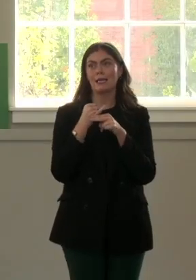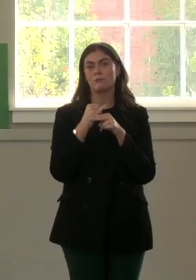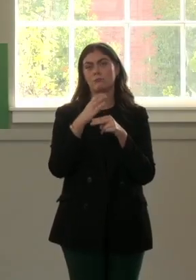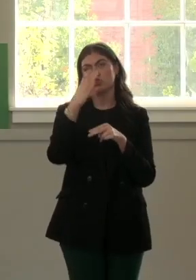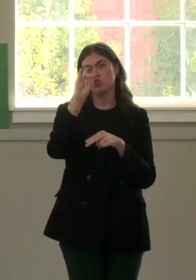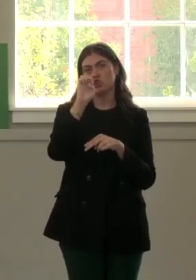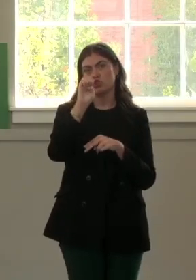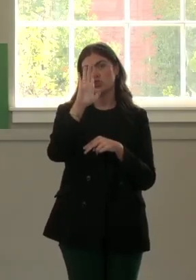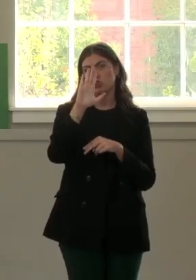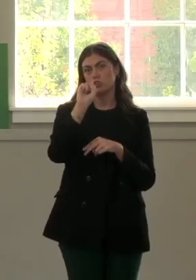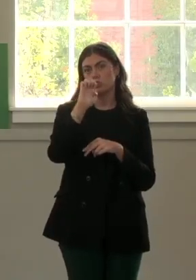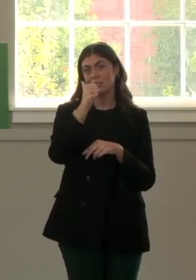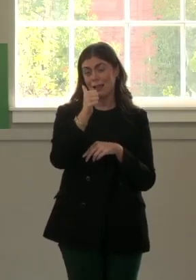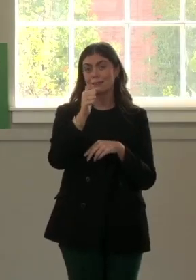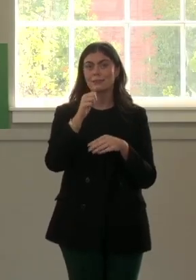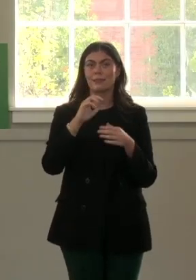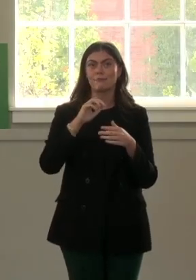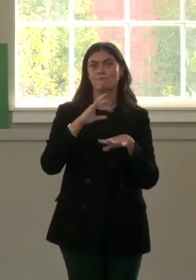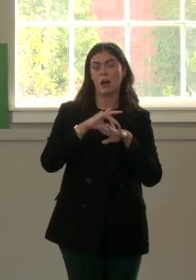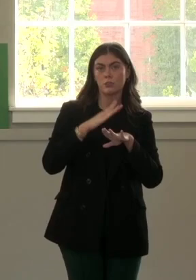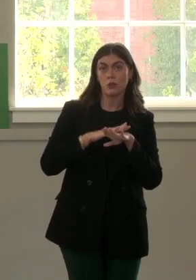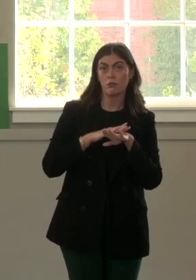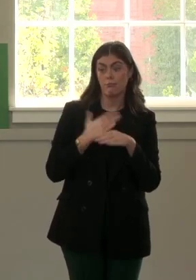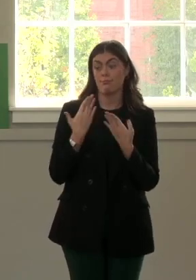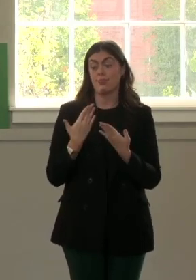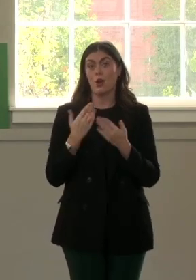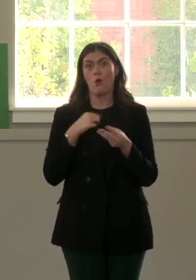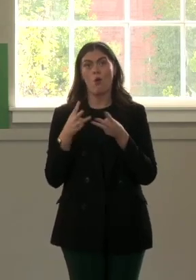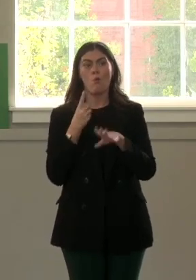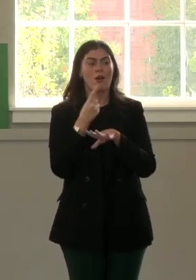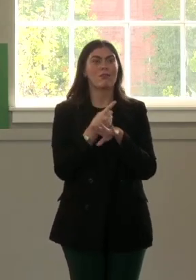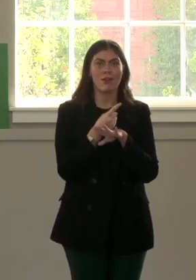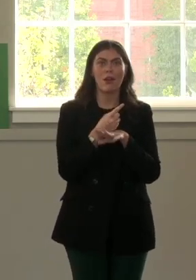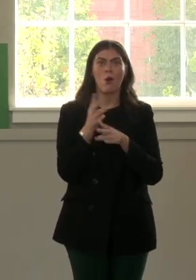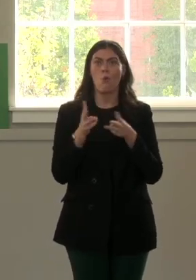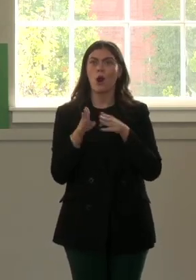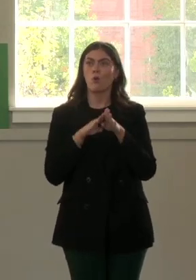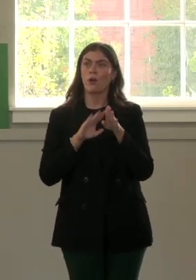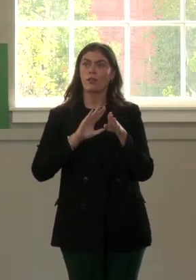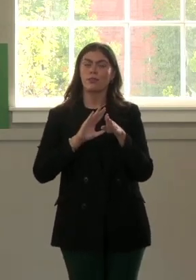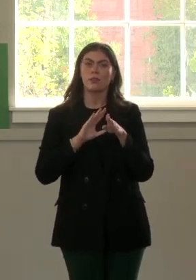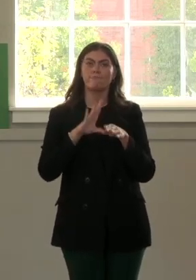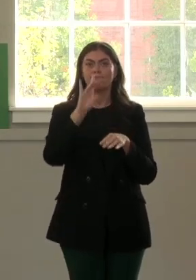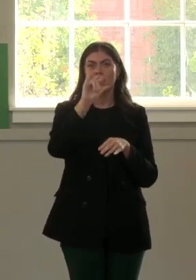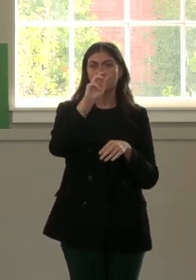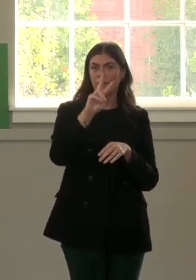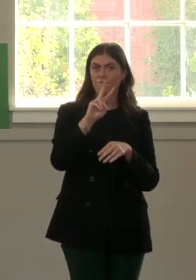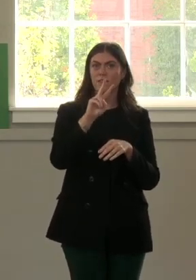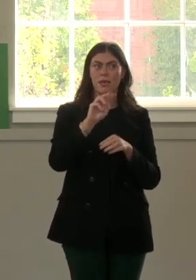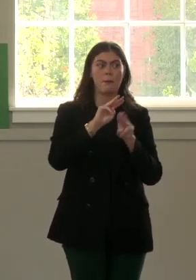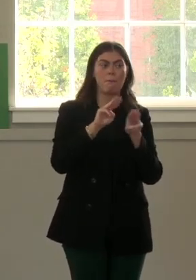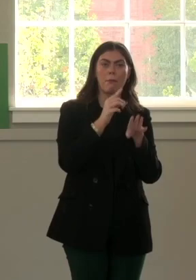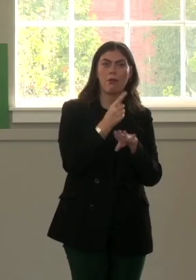Today, work there. And I work at HIV Ireland. And I speak out to people living with